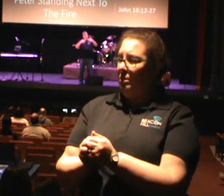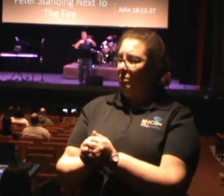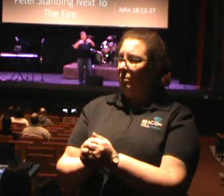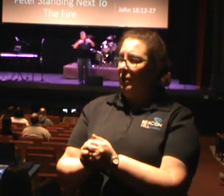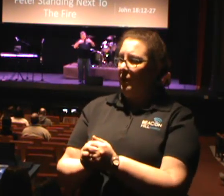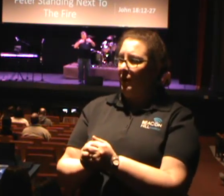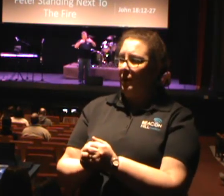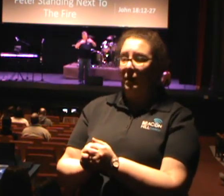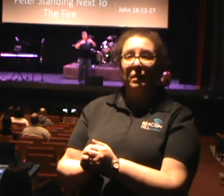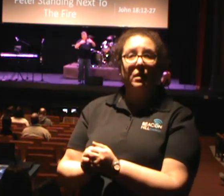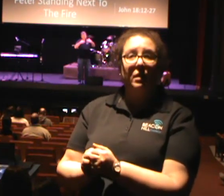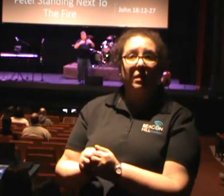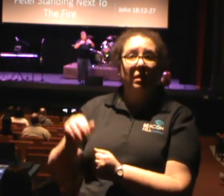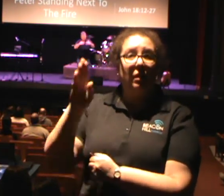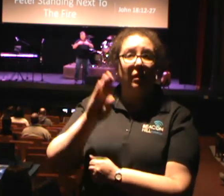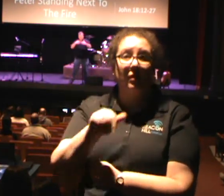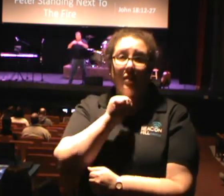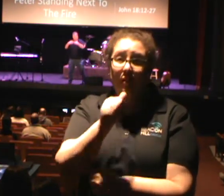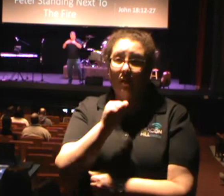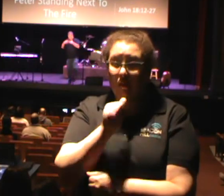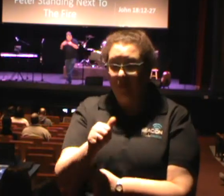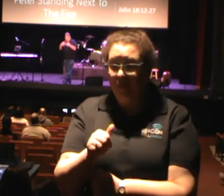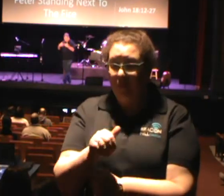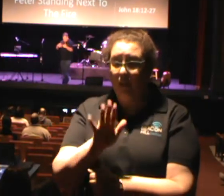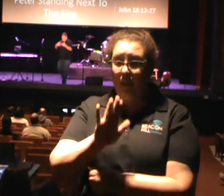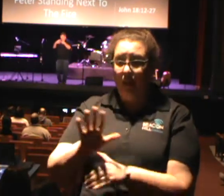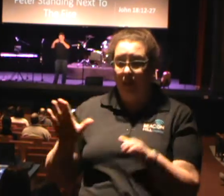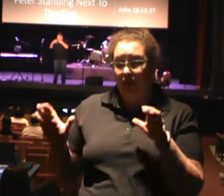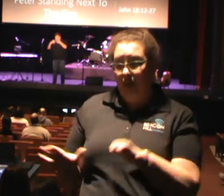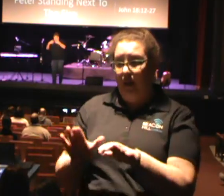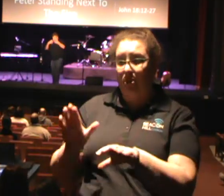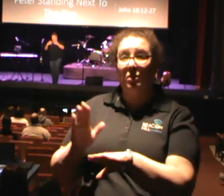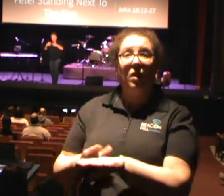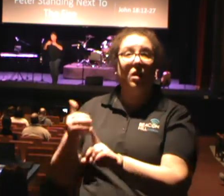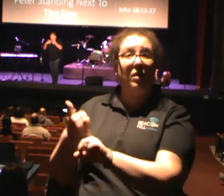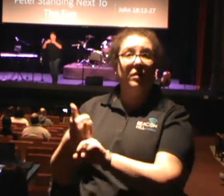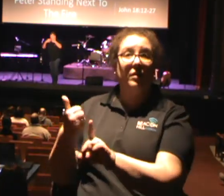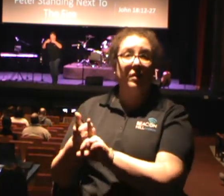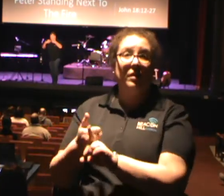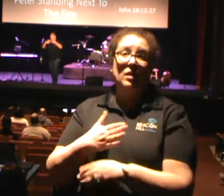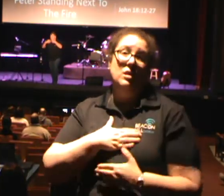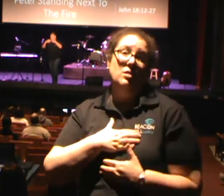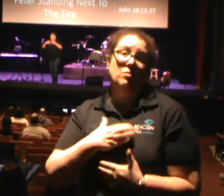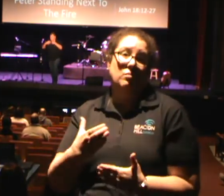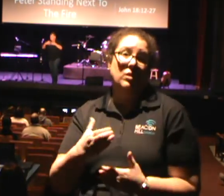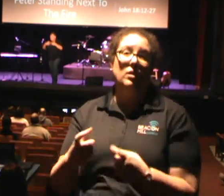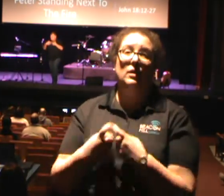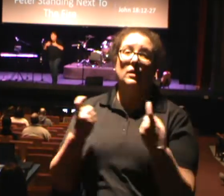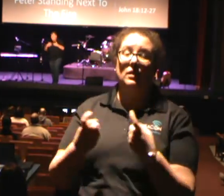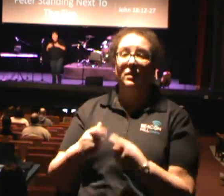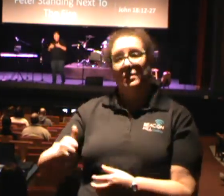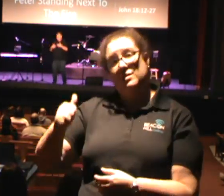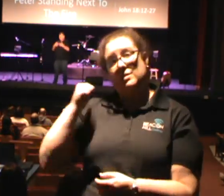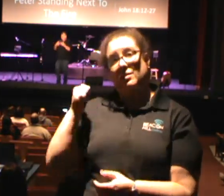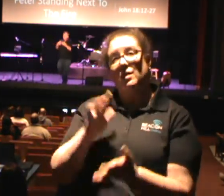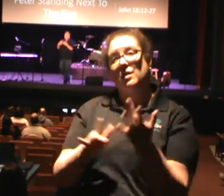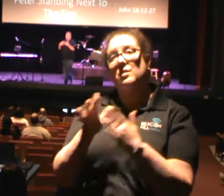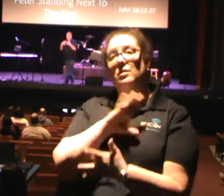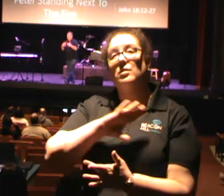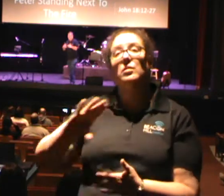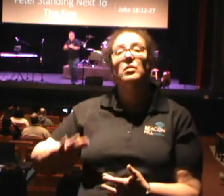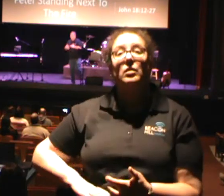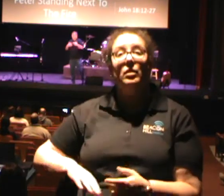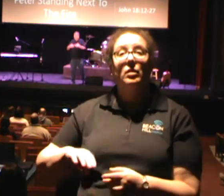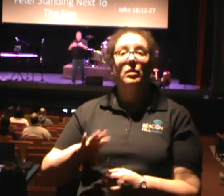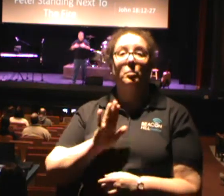his actions are on himself. Peter willingly did sin. Peter willingly denied Jesus Christ, but yet